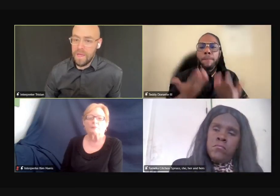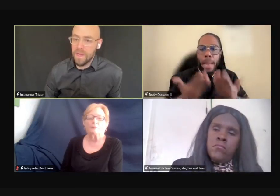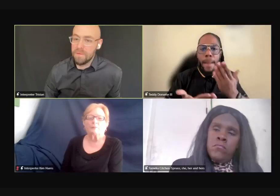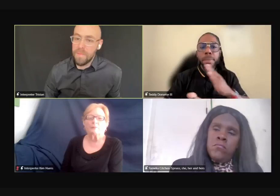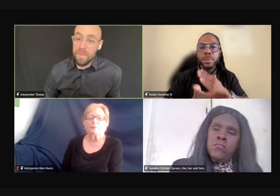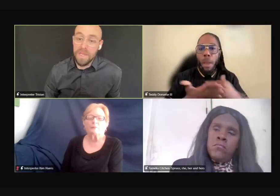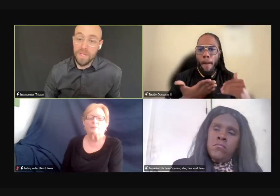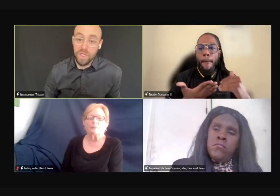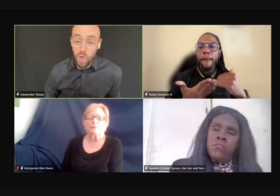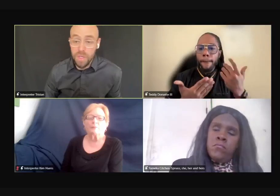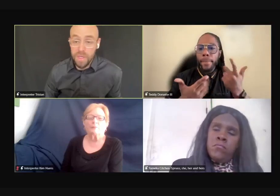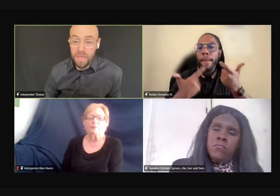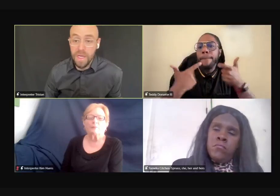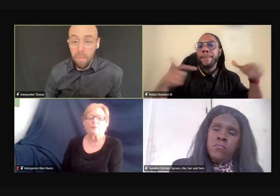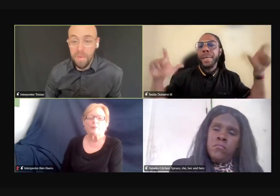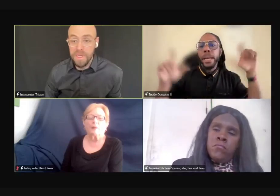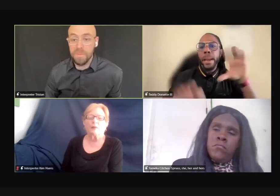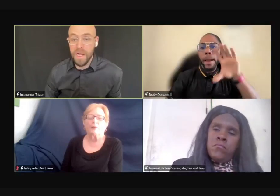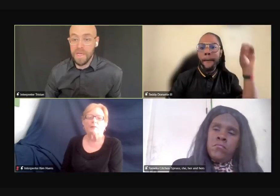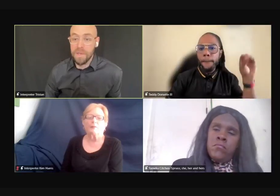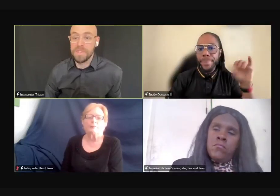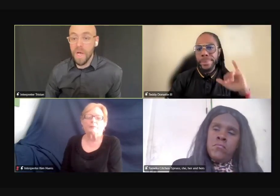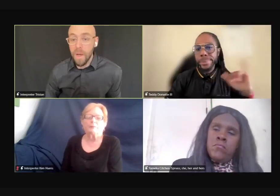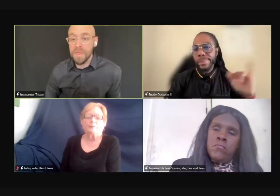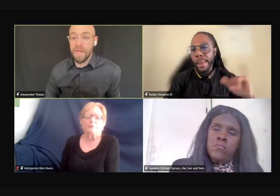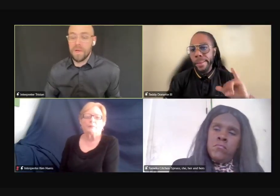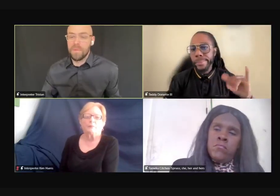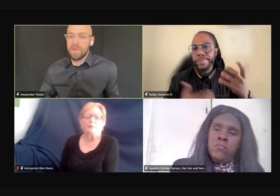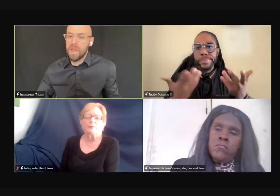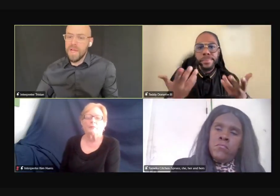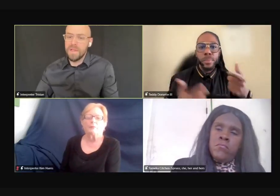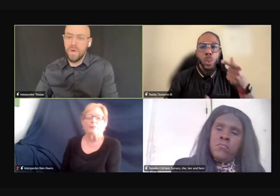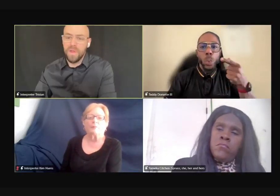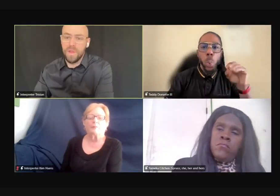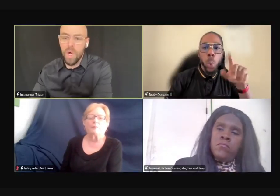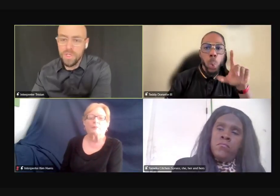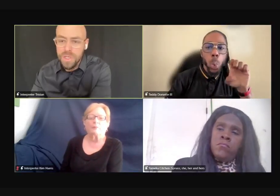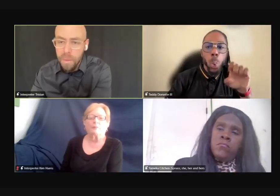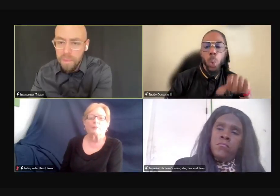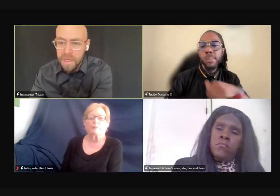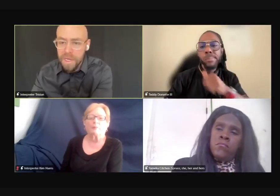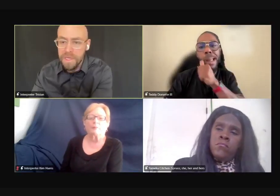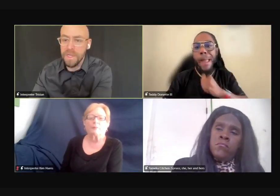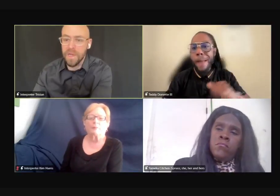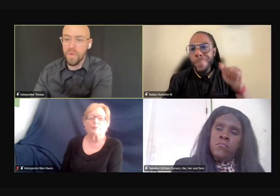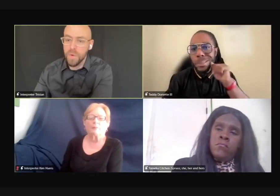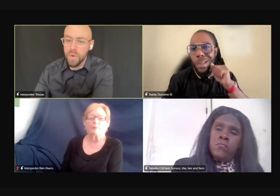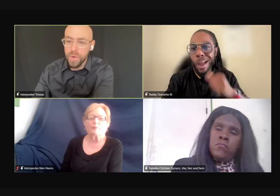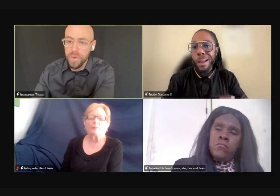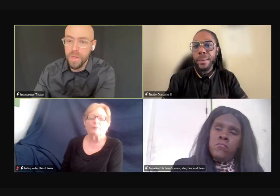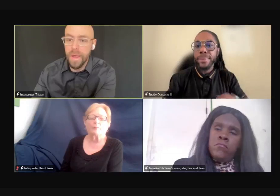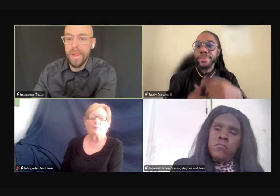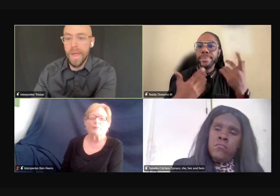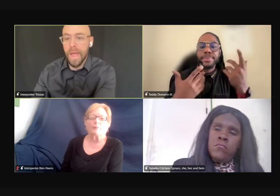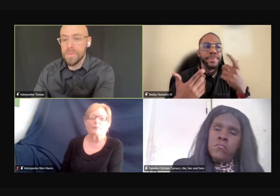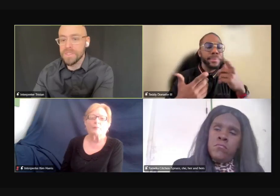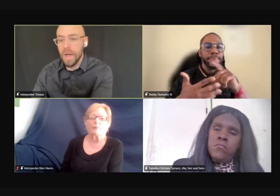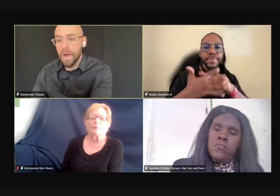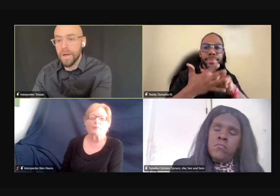And maybe internally companies might keep some data, but likely only larger companies like Google,